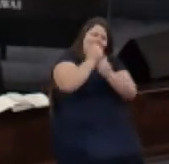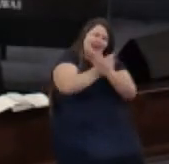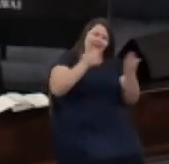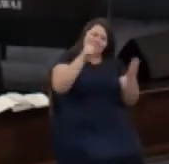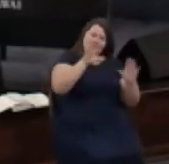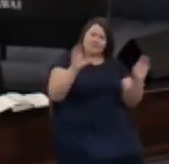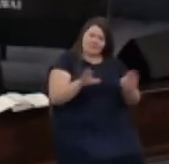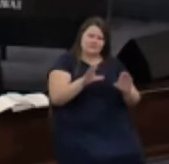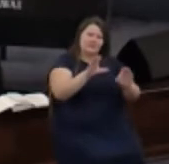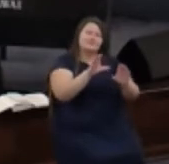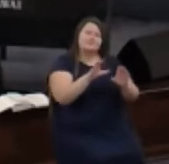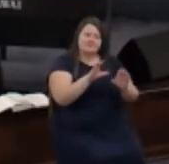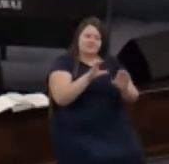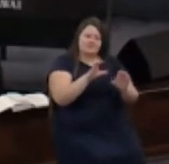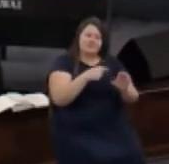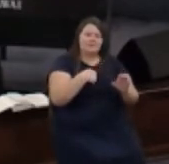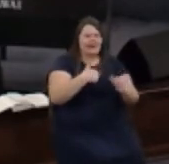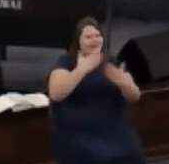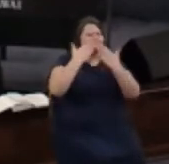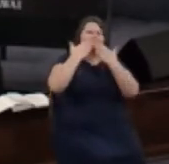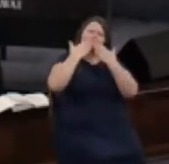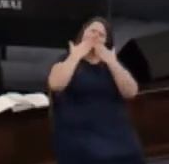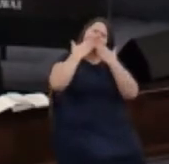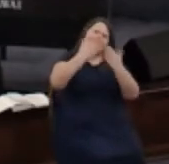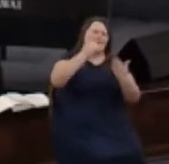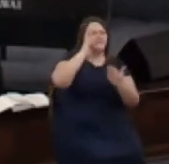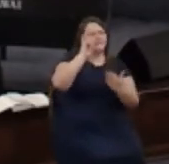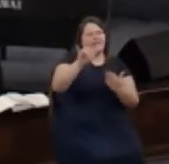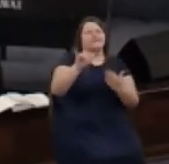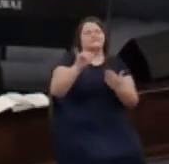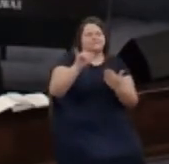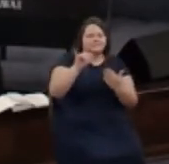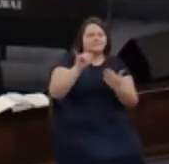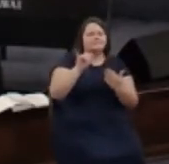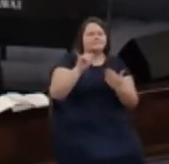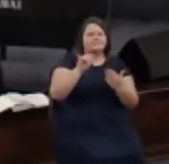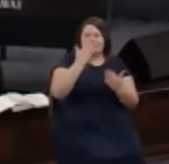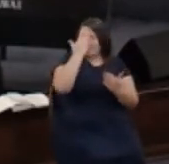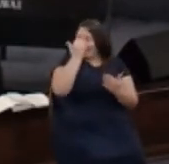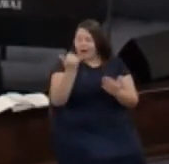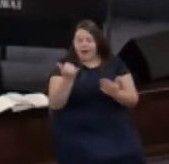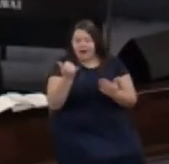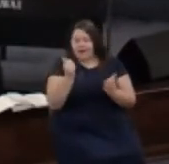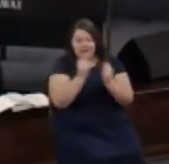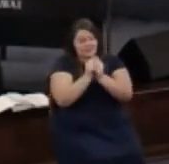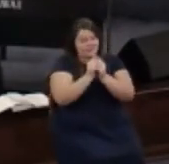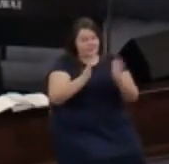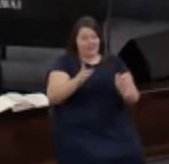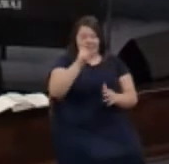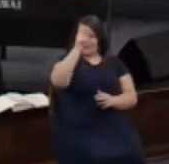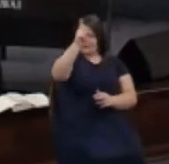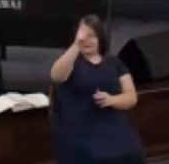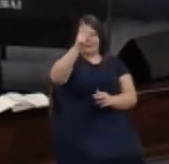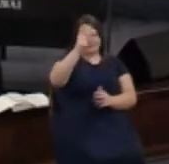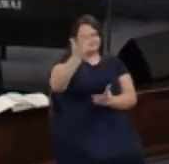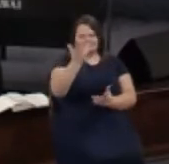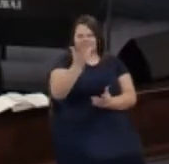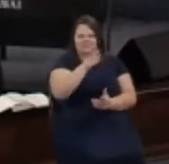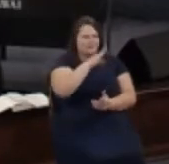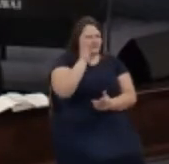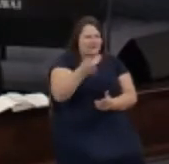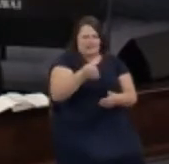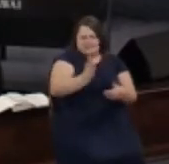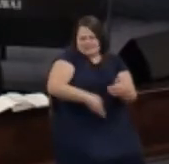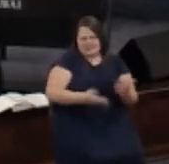God but I thank you for them because without you they would never have been done